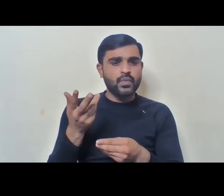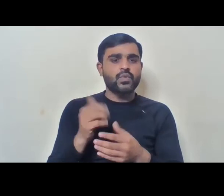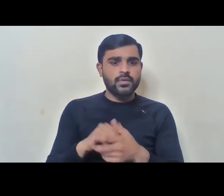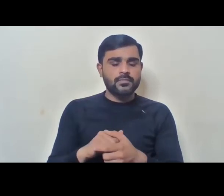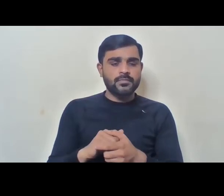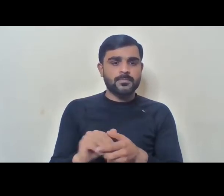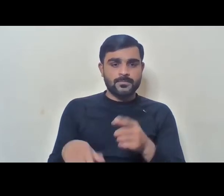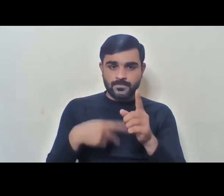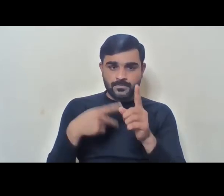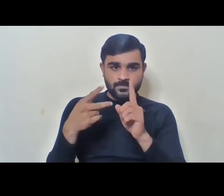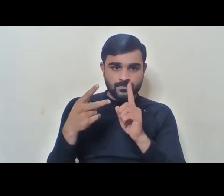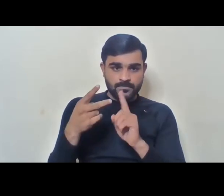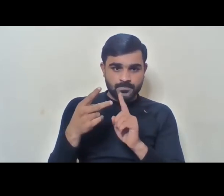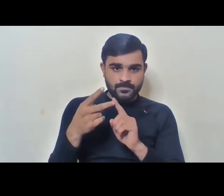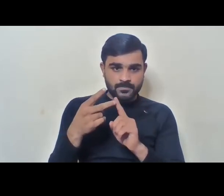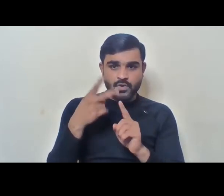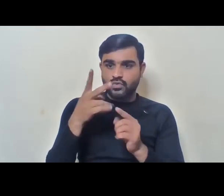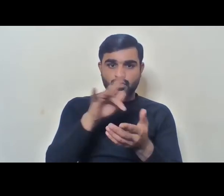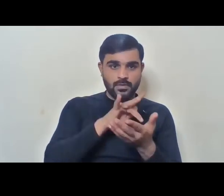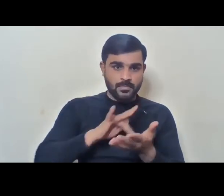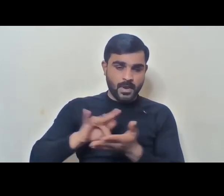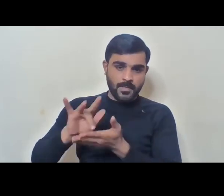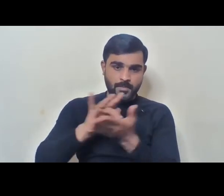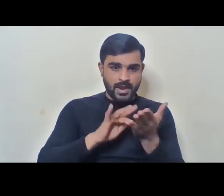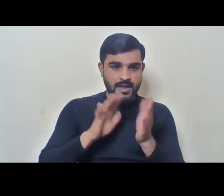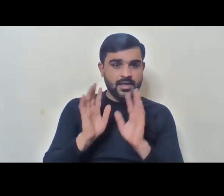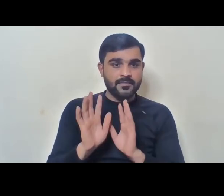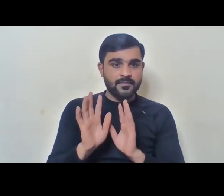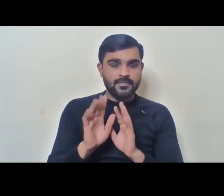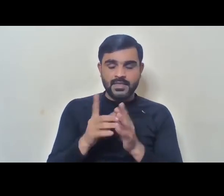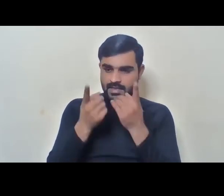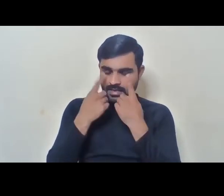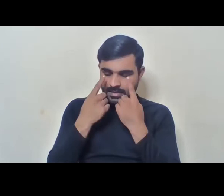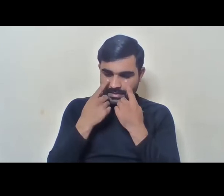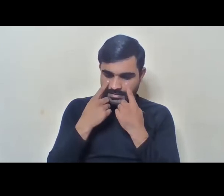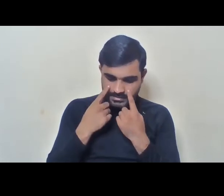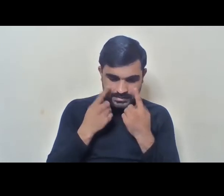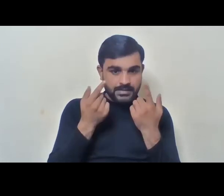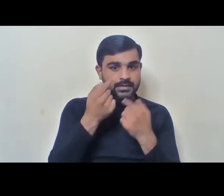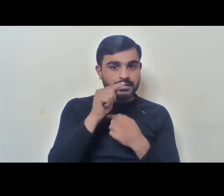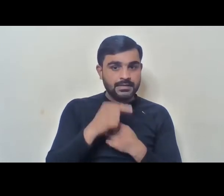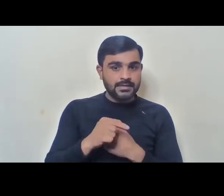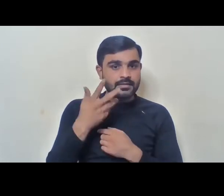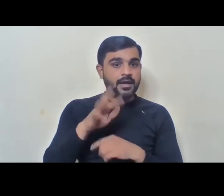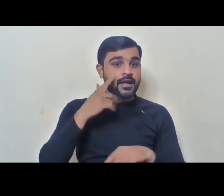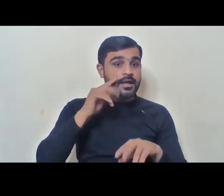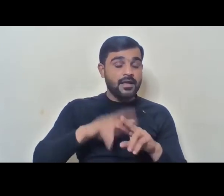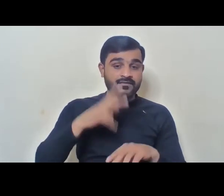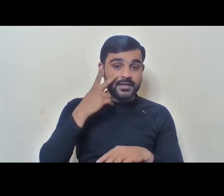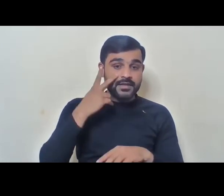We have made a checklist of these If you can see it,